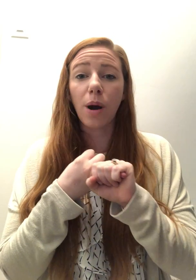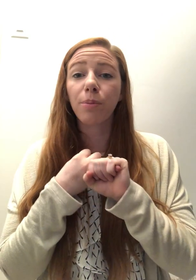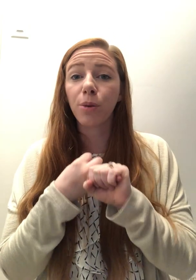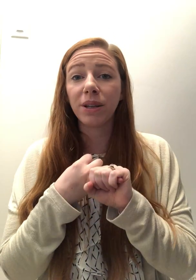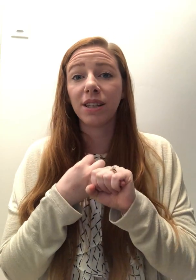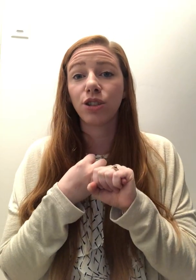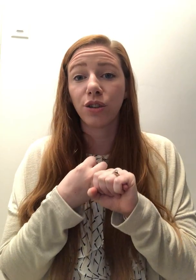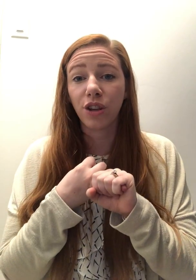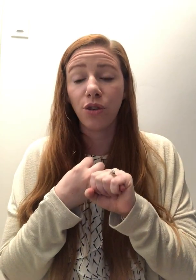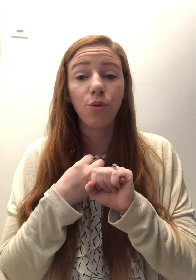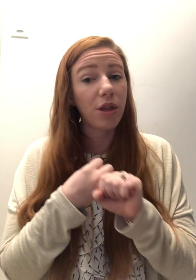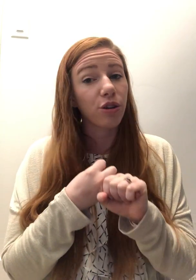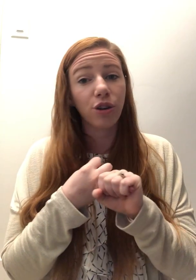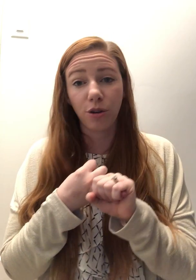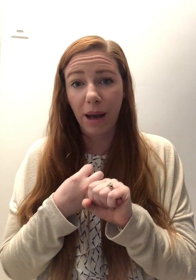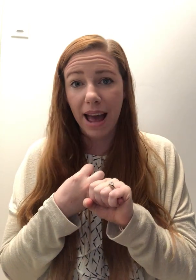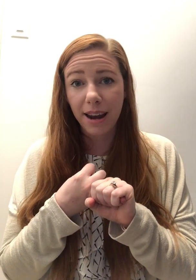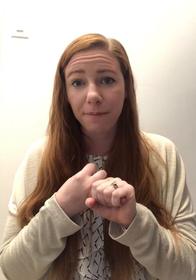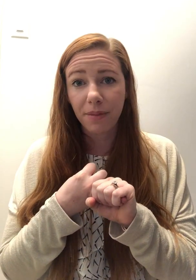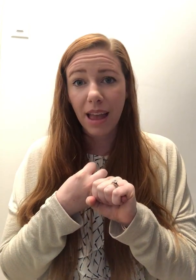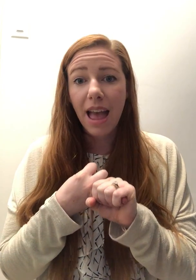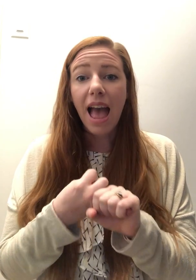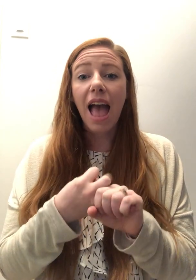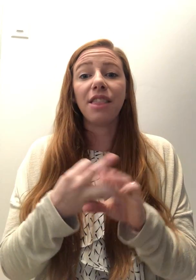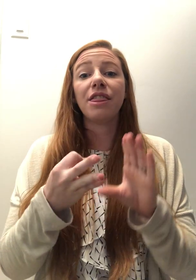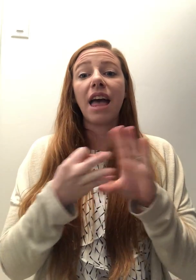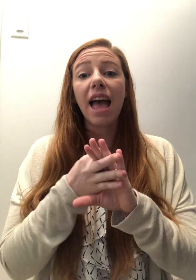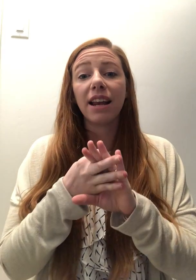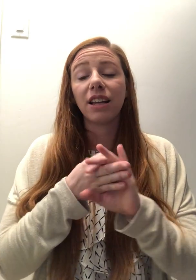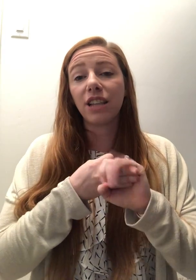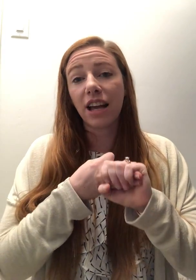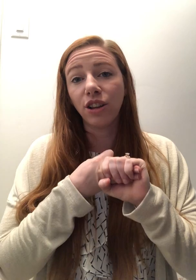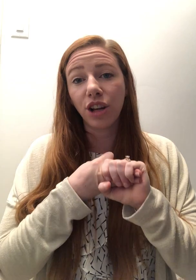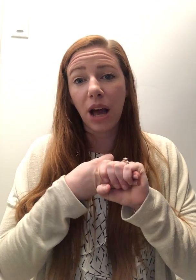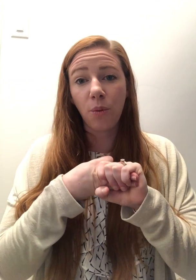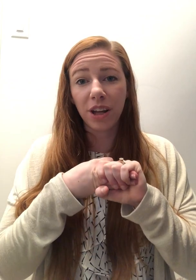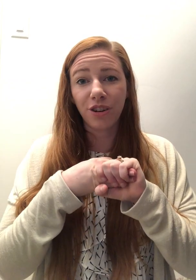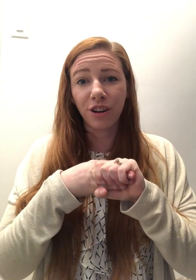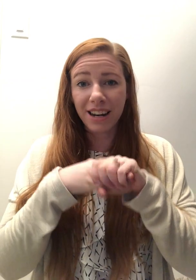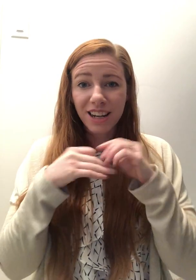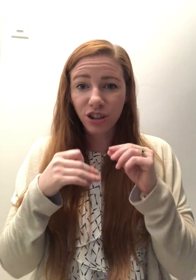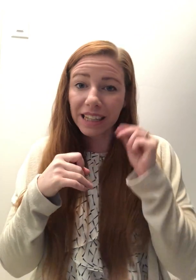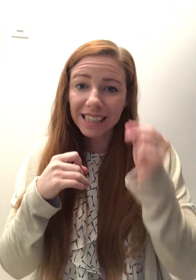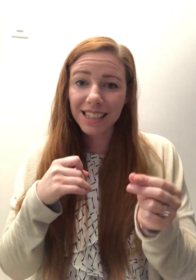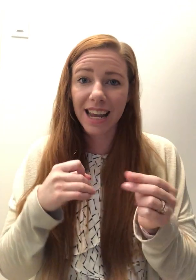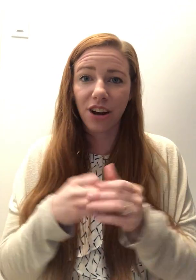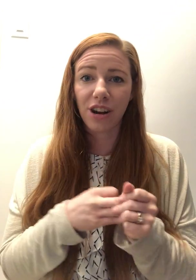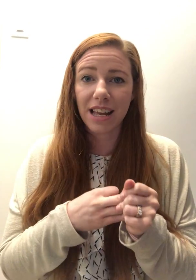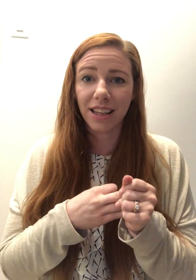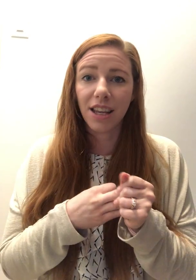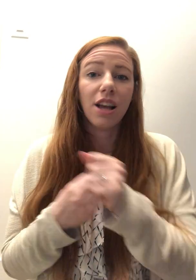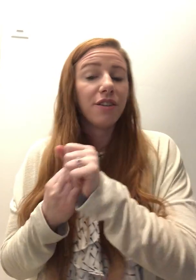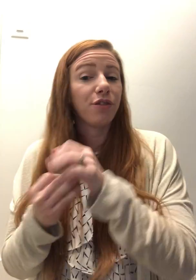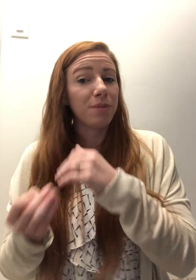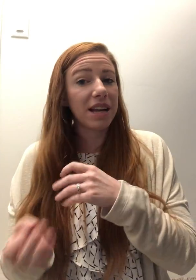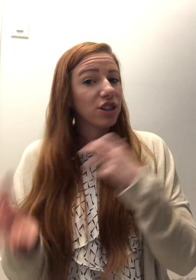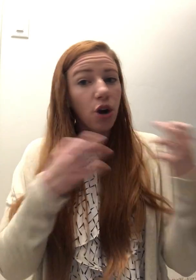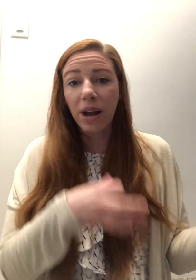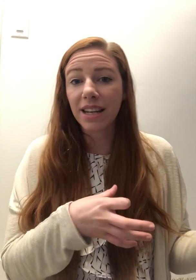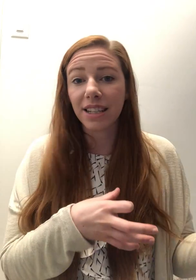what purpose it's serving you, whether good or bad. And then take a look at what your initial instigator is. For me, it's going into